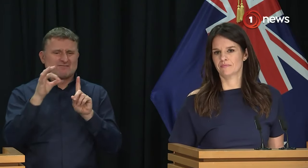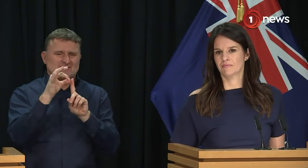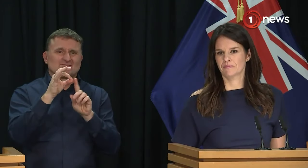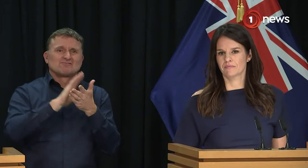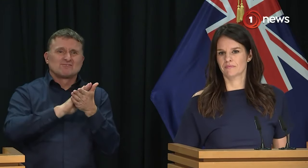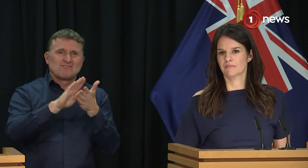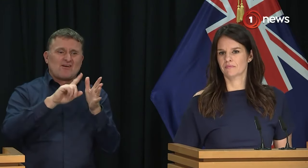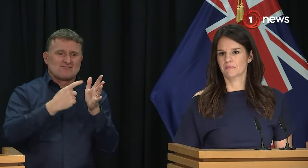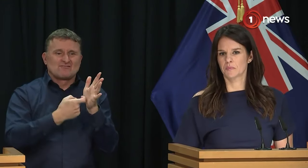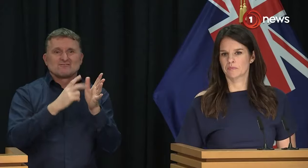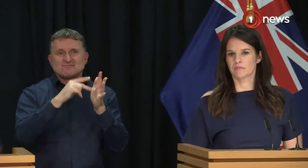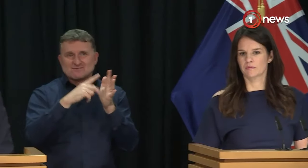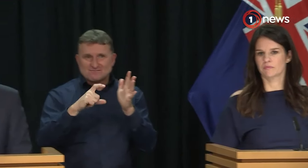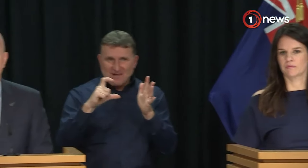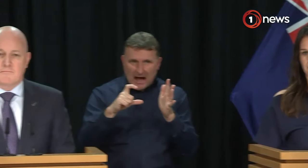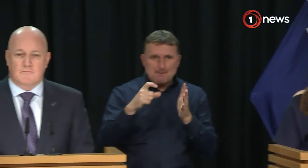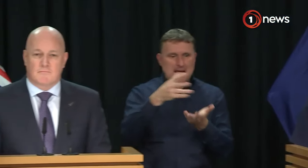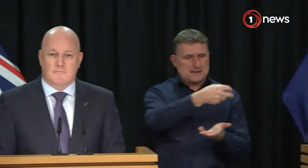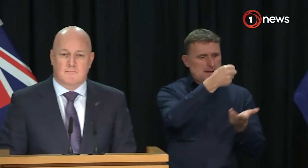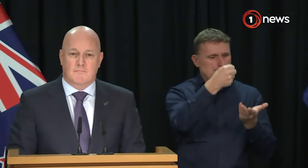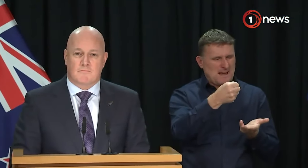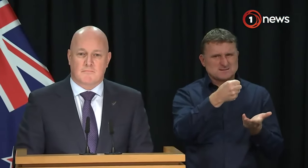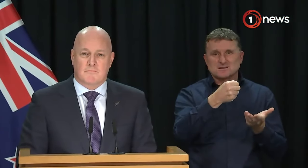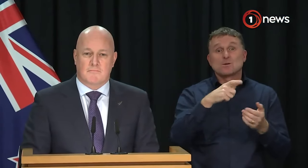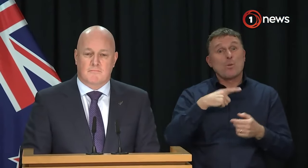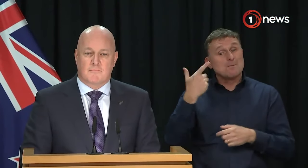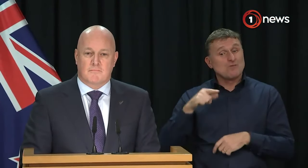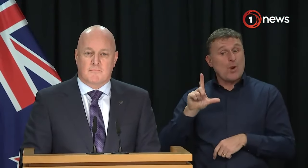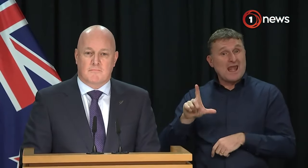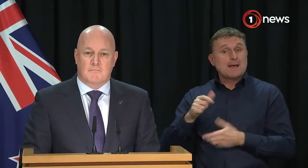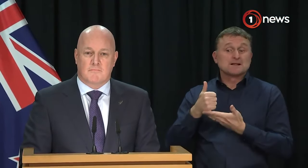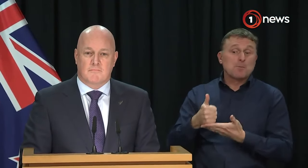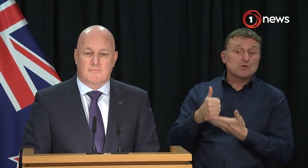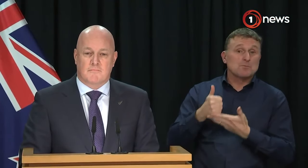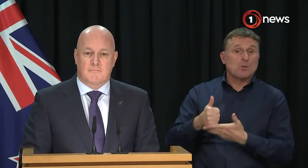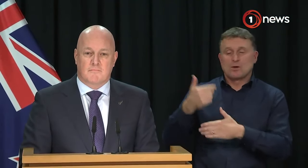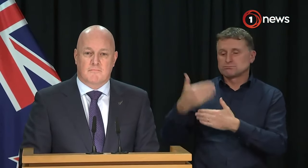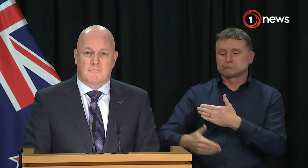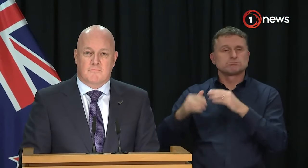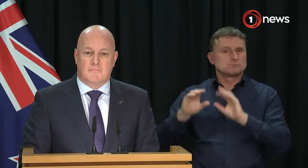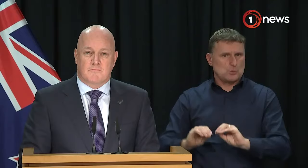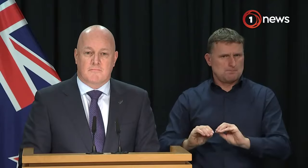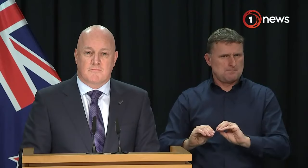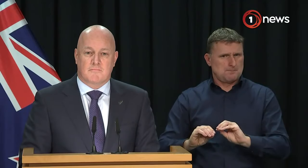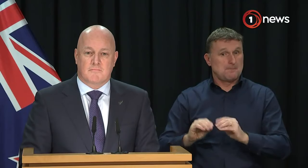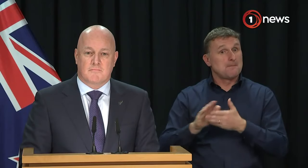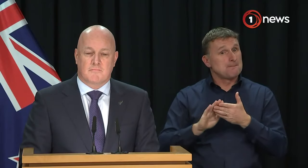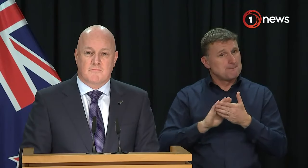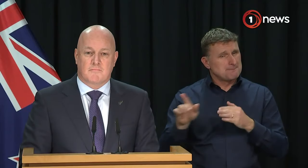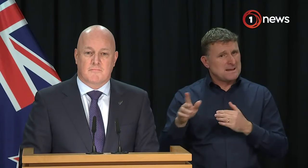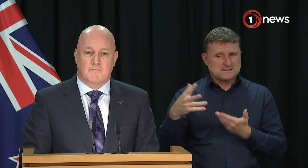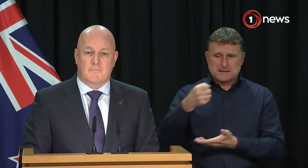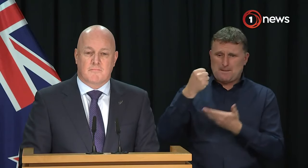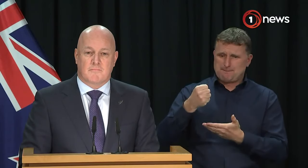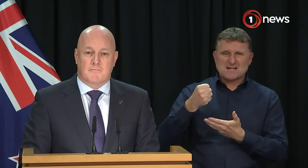old favourite fiscal cliff, hidden liability, but nothing has changed in terms of the budget funding cycles. They've always been four years so